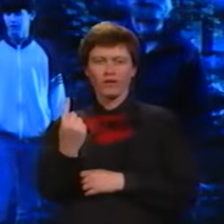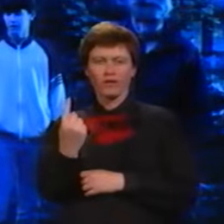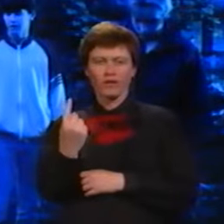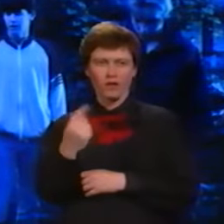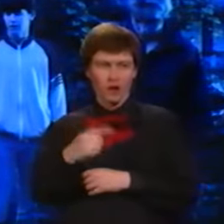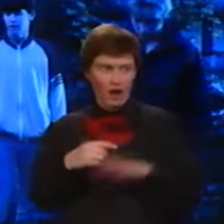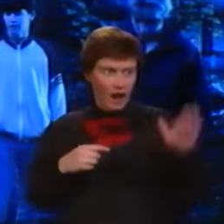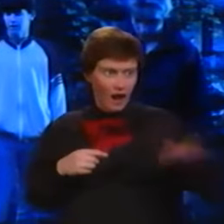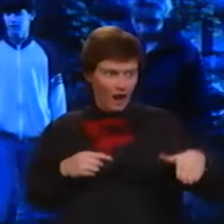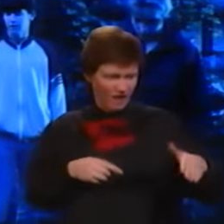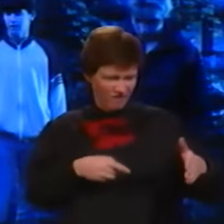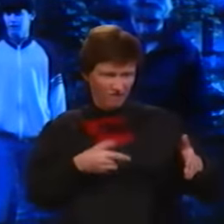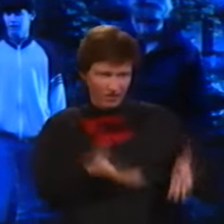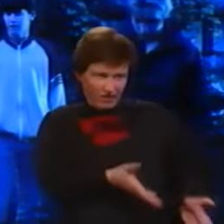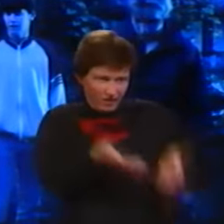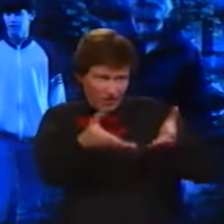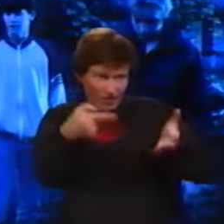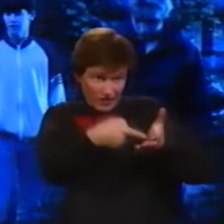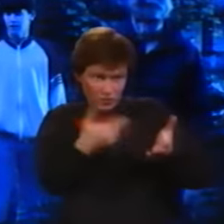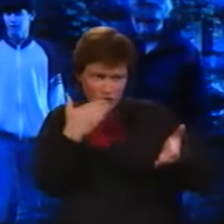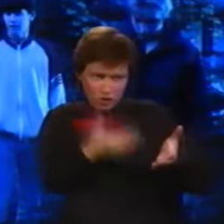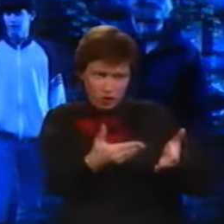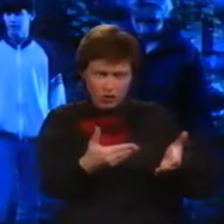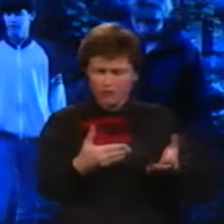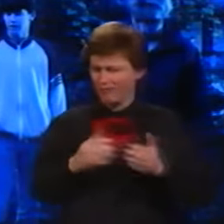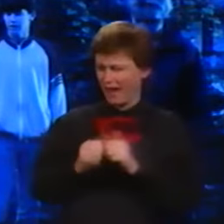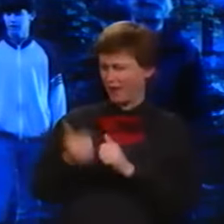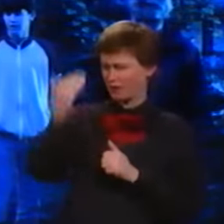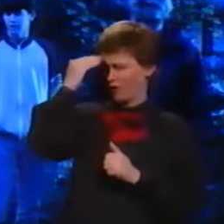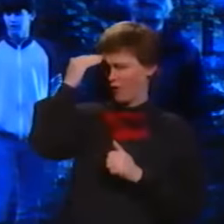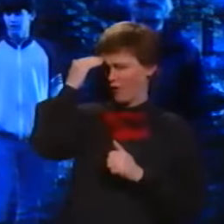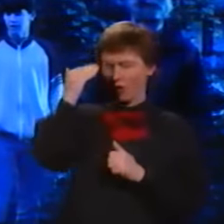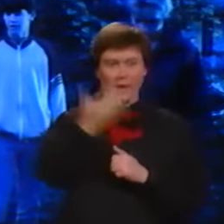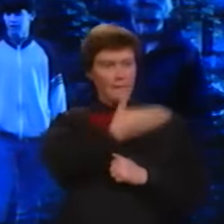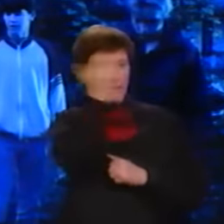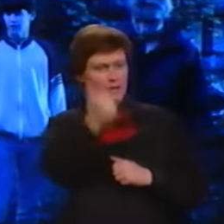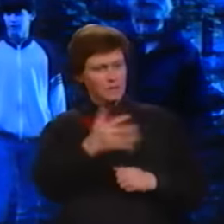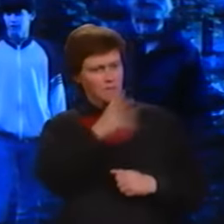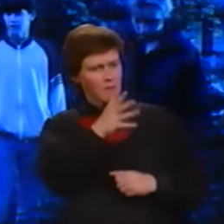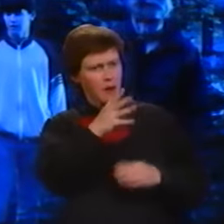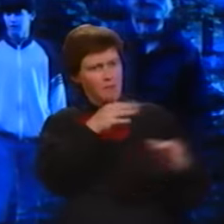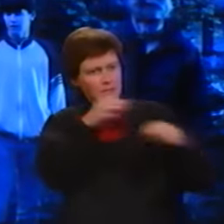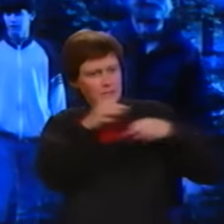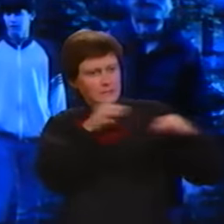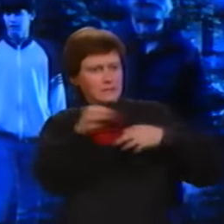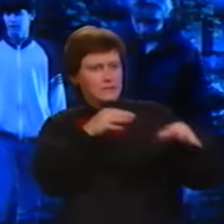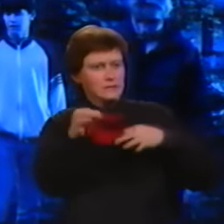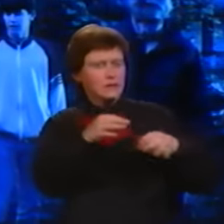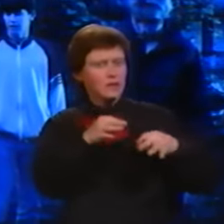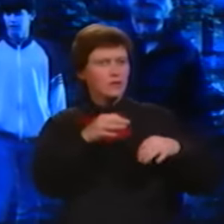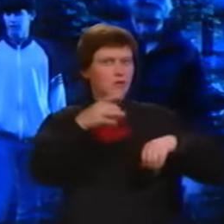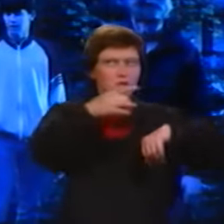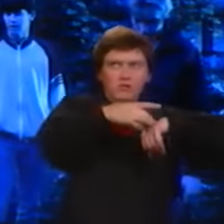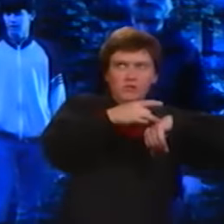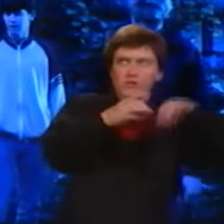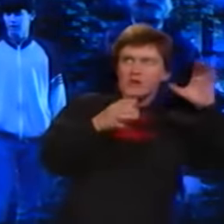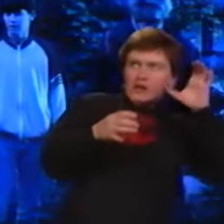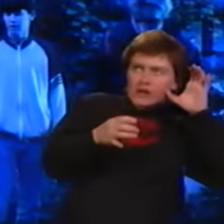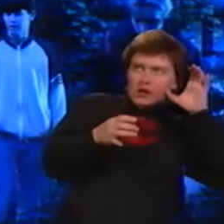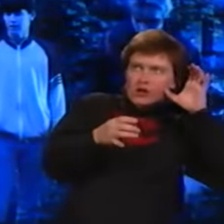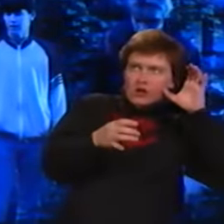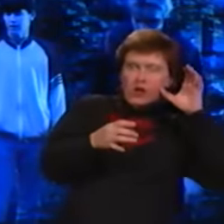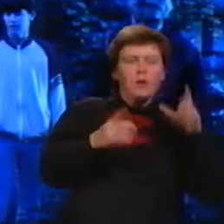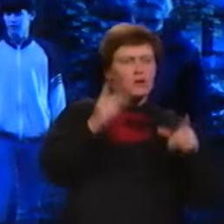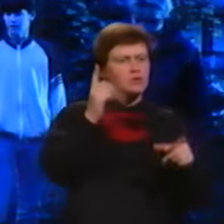Hey, this one's good. How do you know? Because, my mom told me, if it makes a thump sound, it's